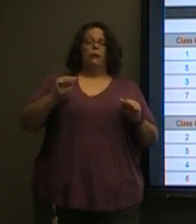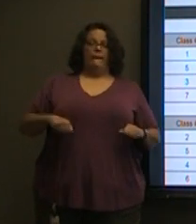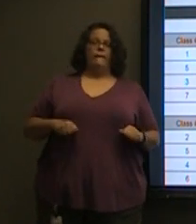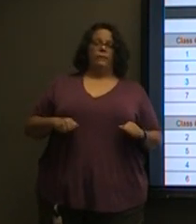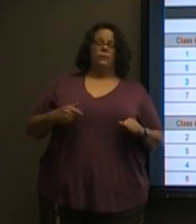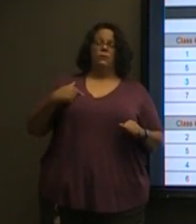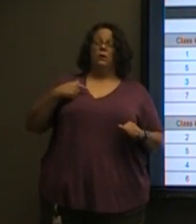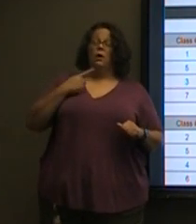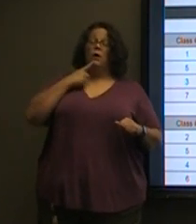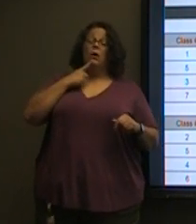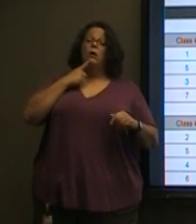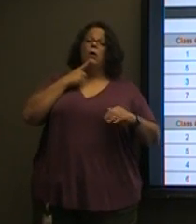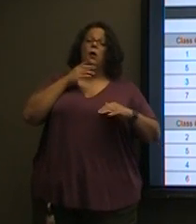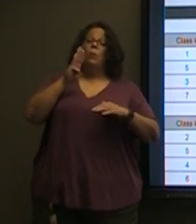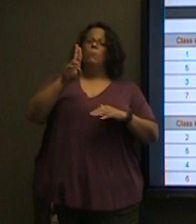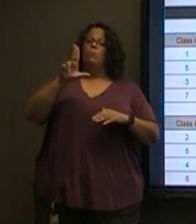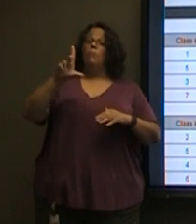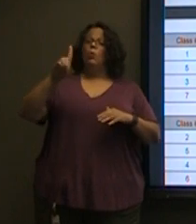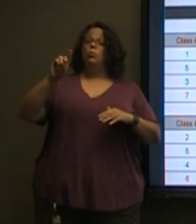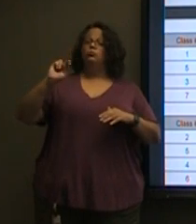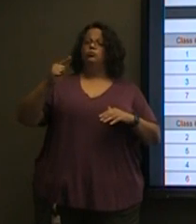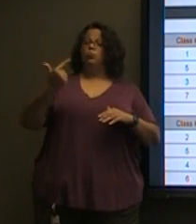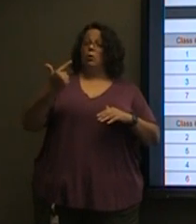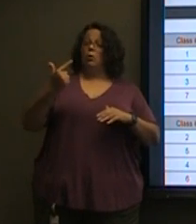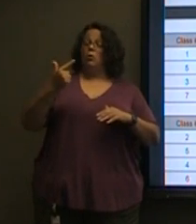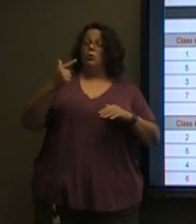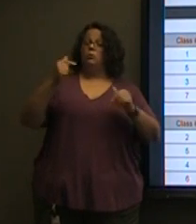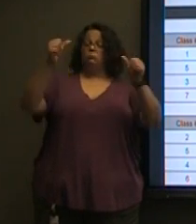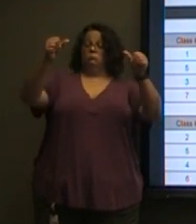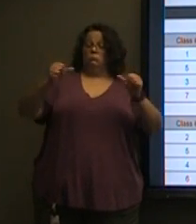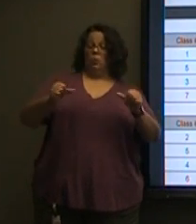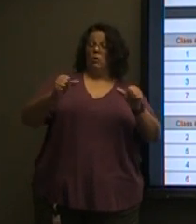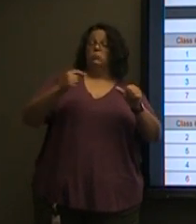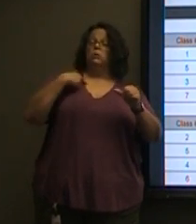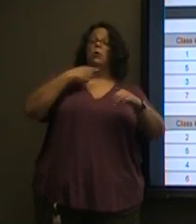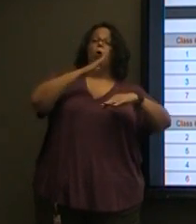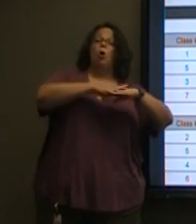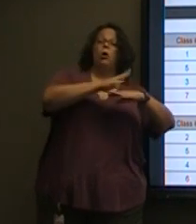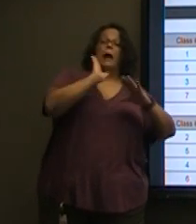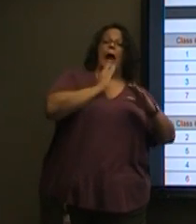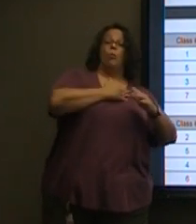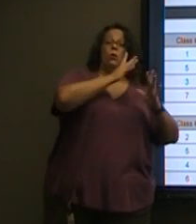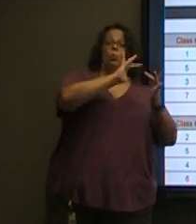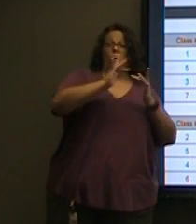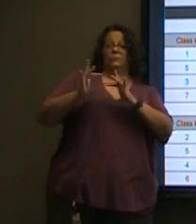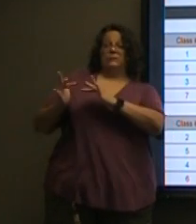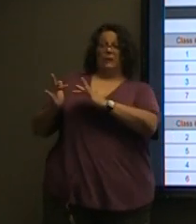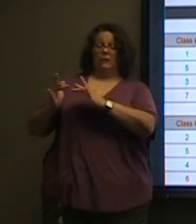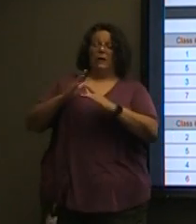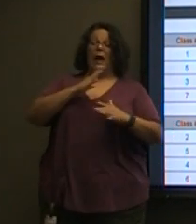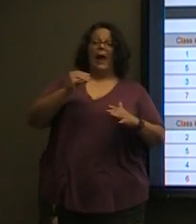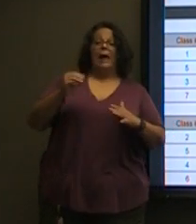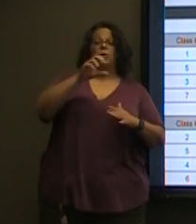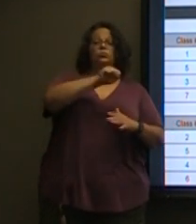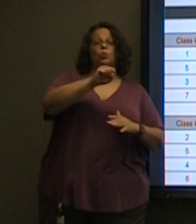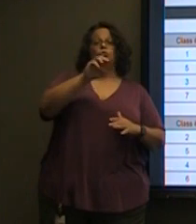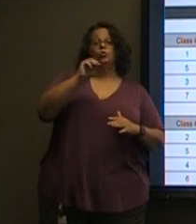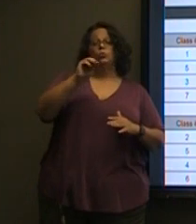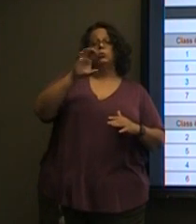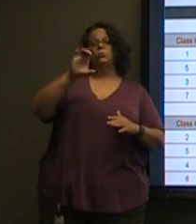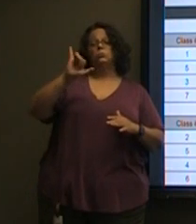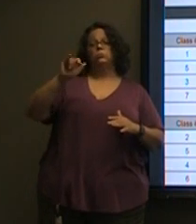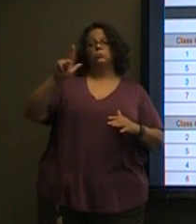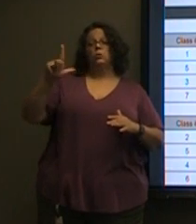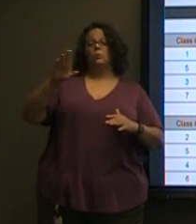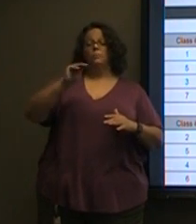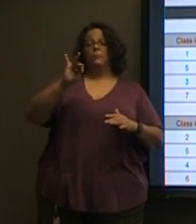Bulldog Bulletin, which is both on our website as well as on our social media. We are splitting up our sixth grade and our seventh grade and